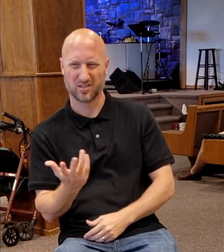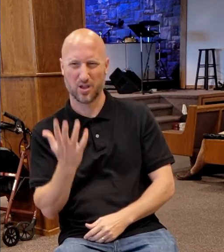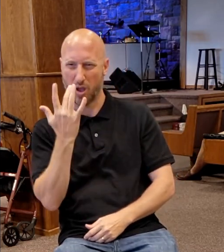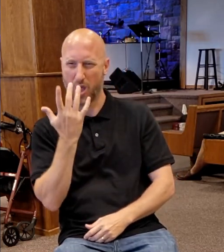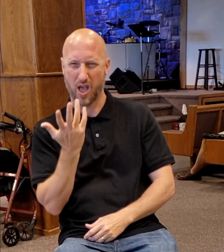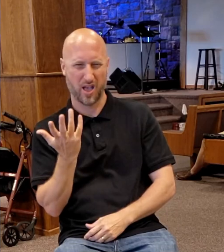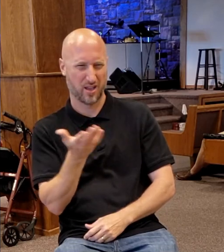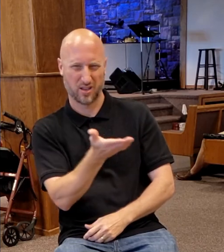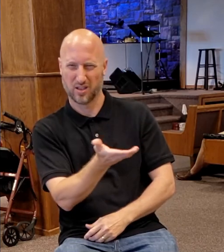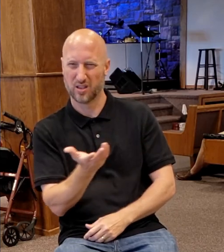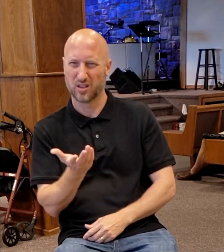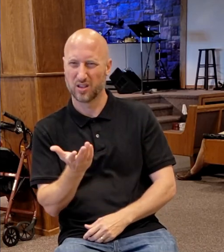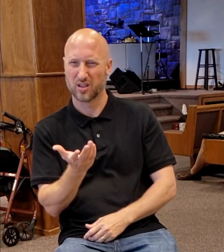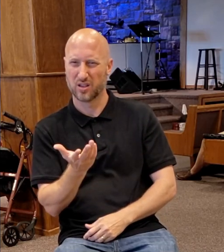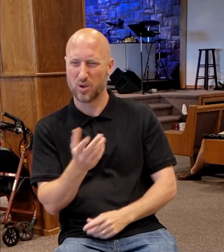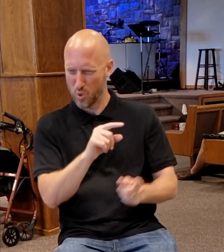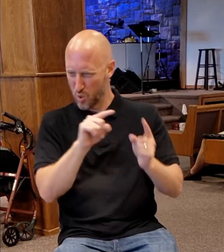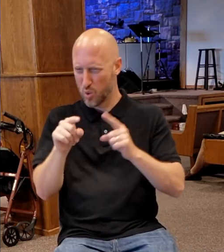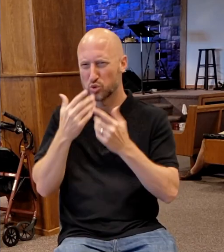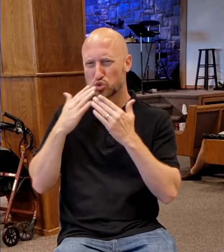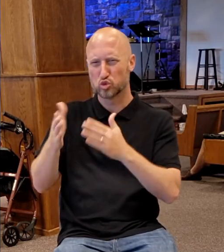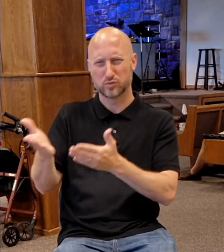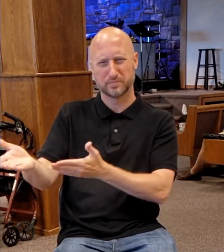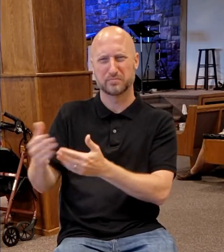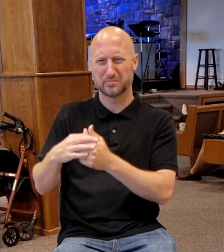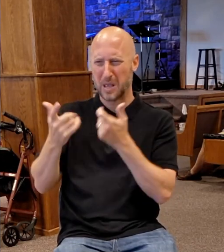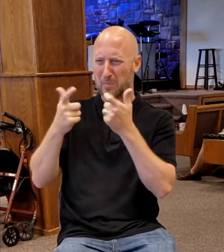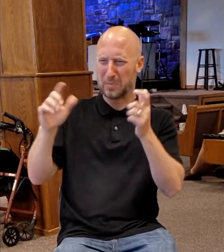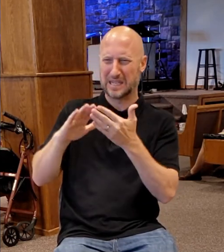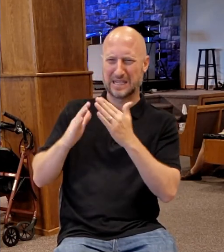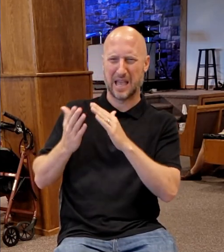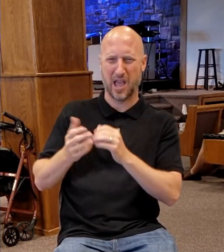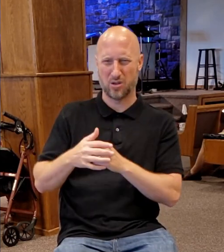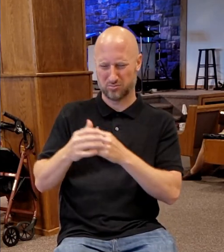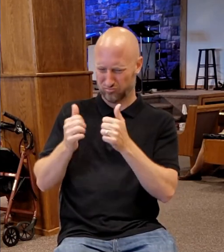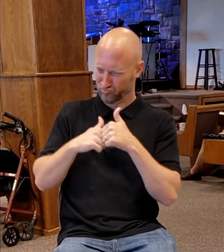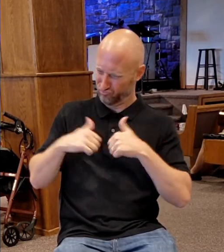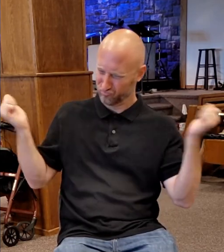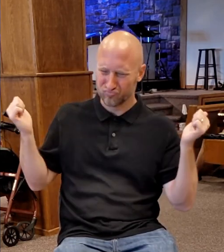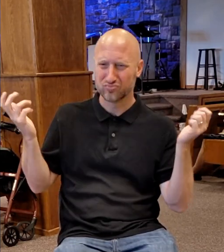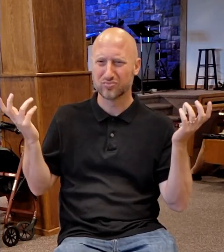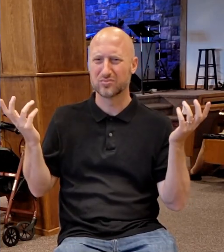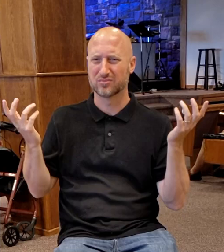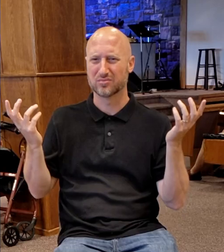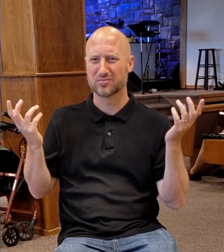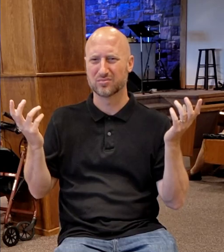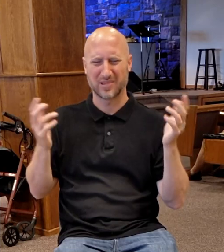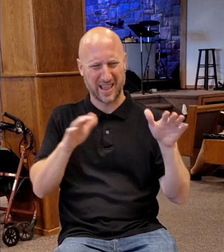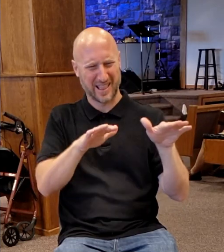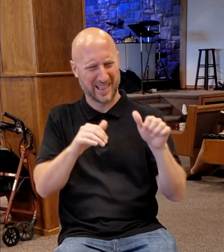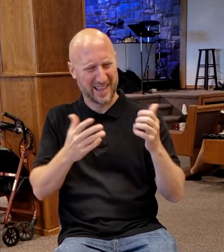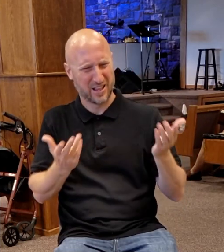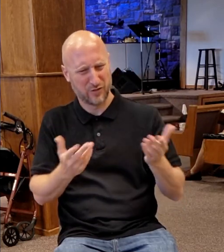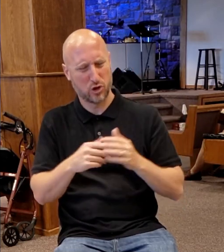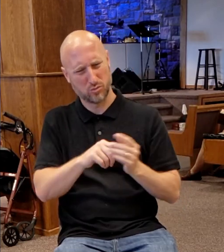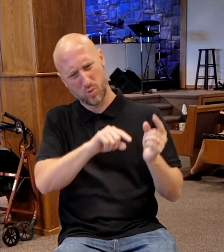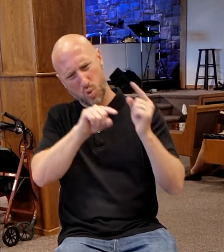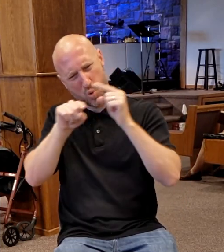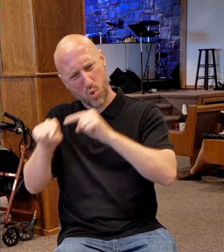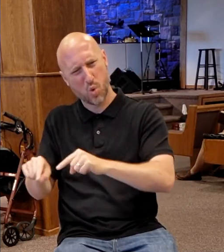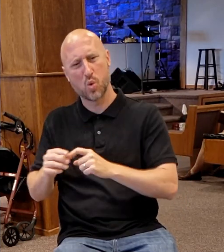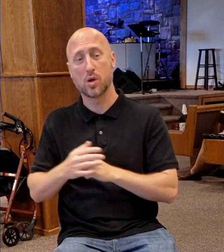are you doing that? His brethren, therefore, said unto him, depart, you know, from here. Go to Judea, that thy